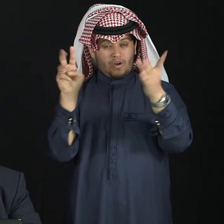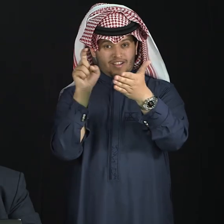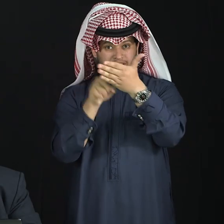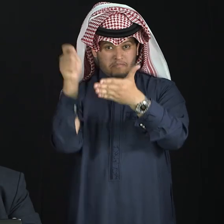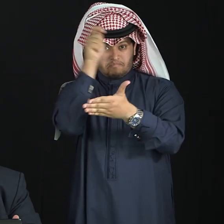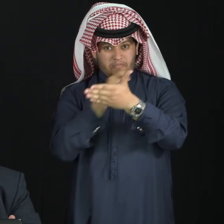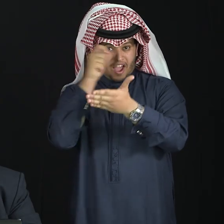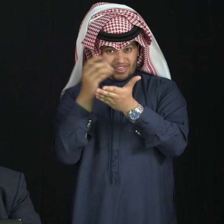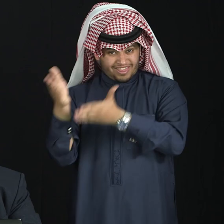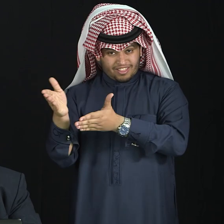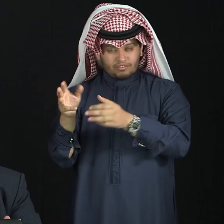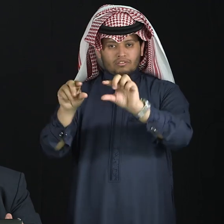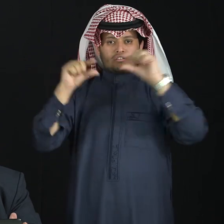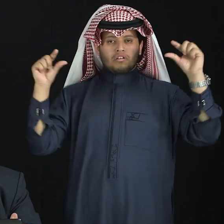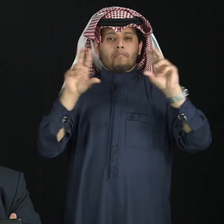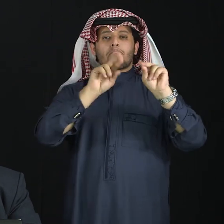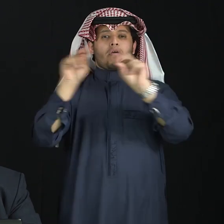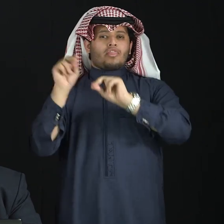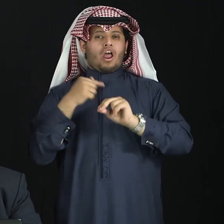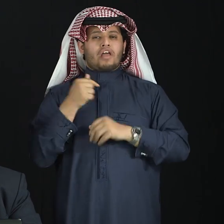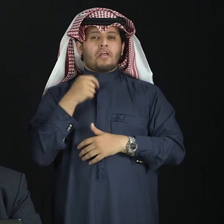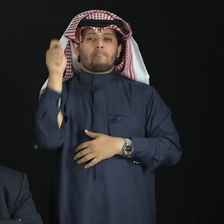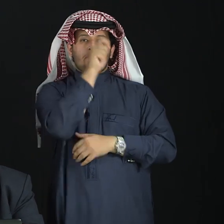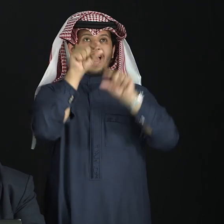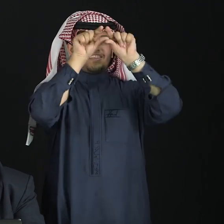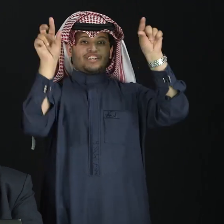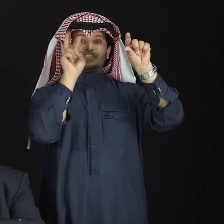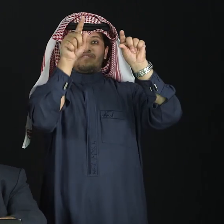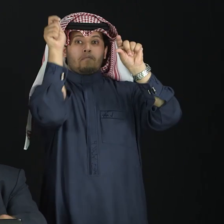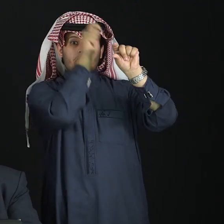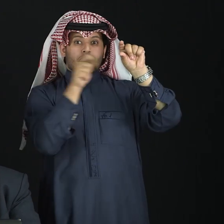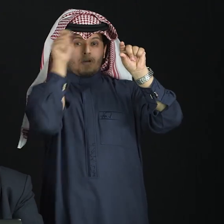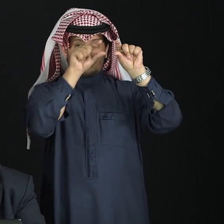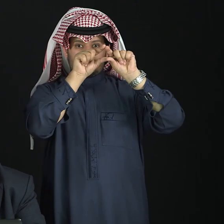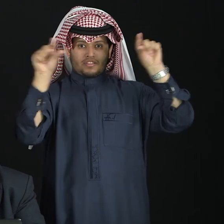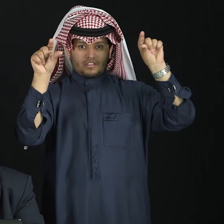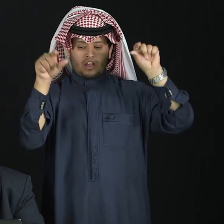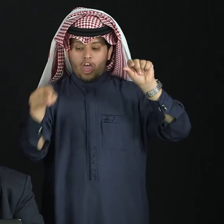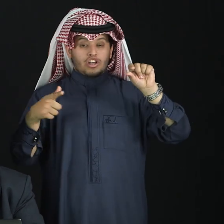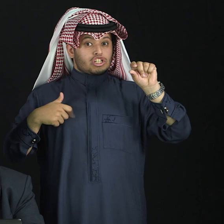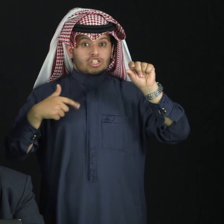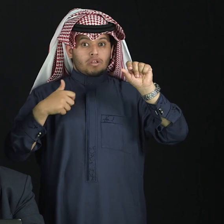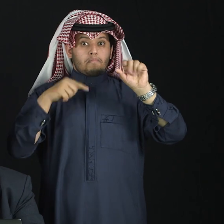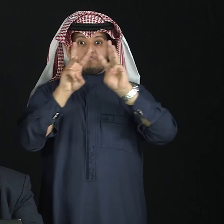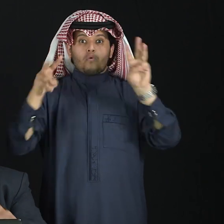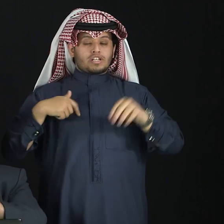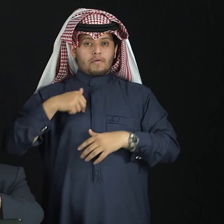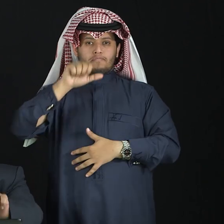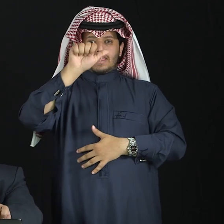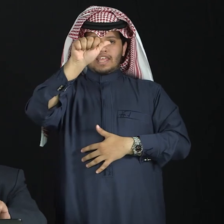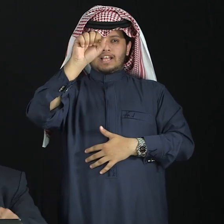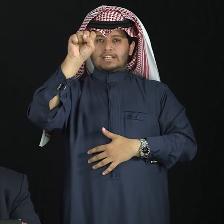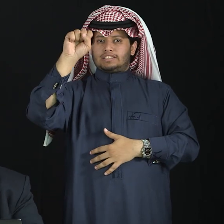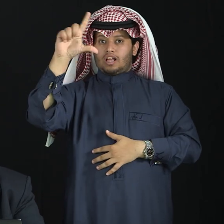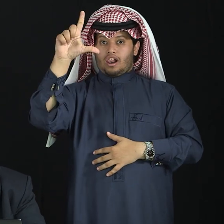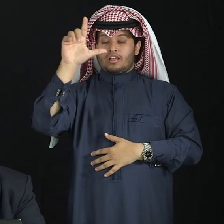the dictionary, which is concerned with words only, we have ASL Sign Language, dictionary, and I'm going to